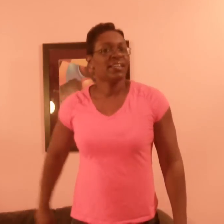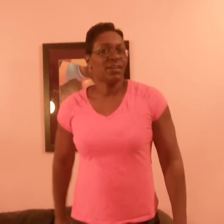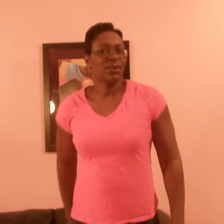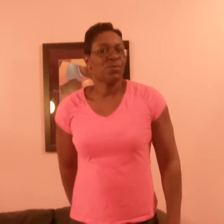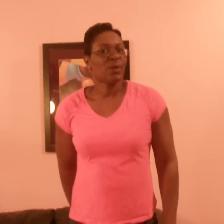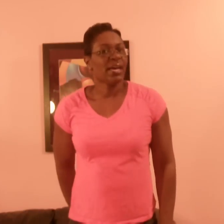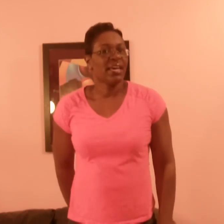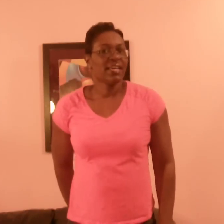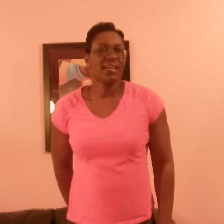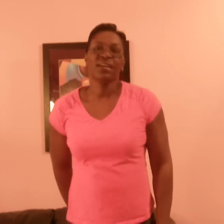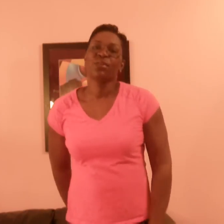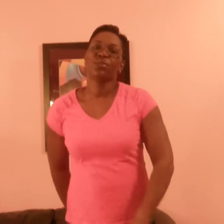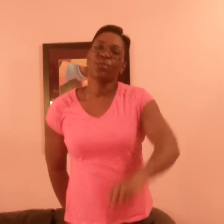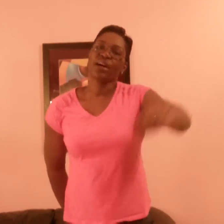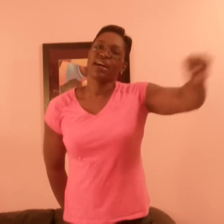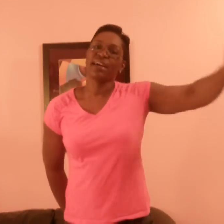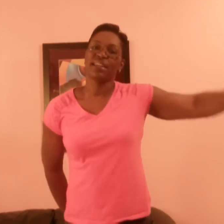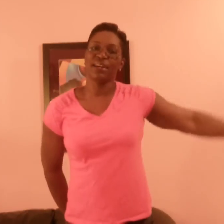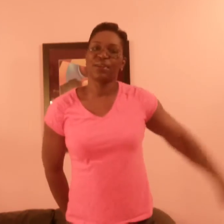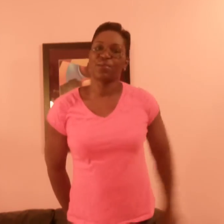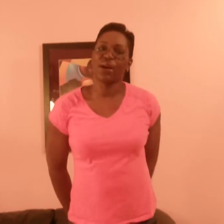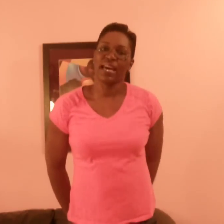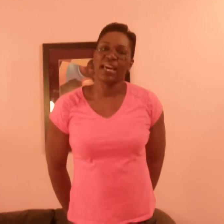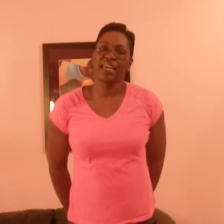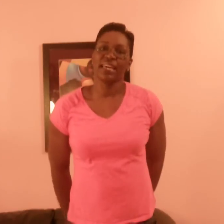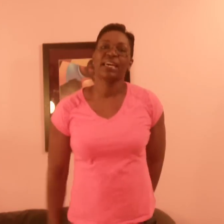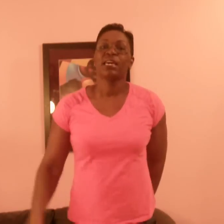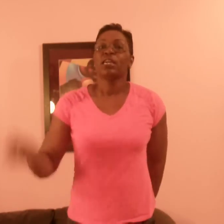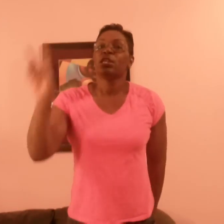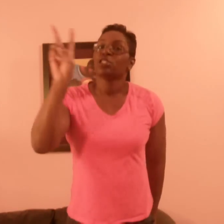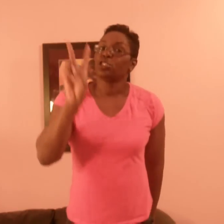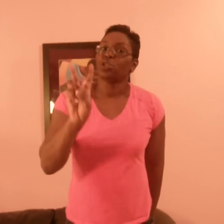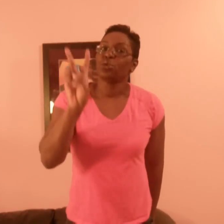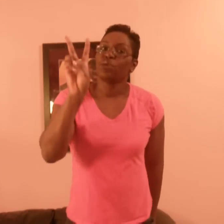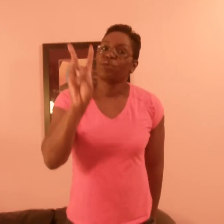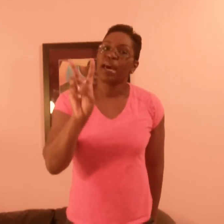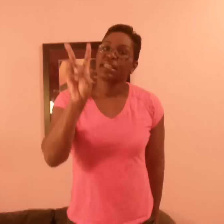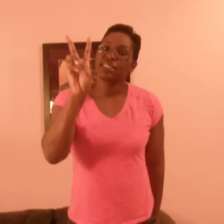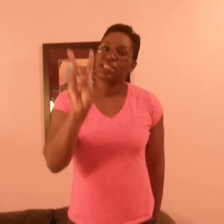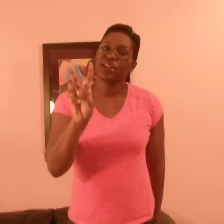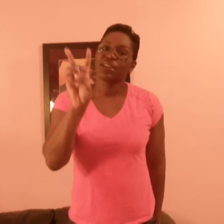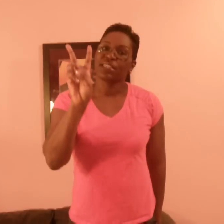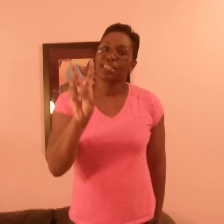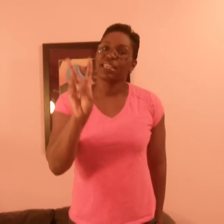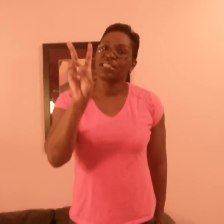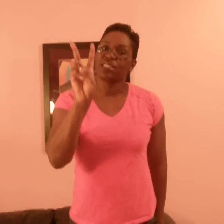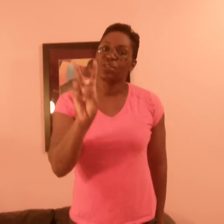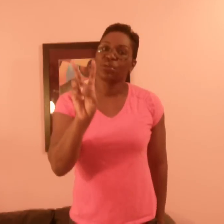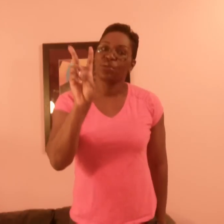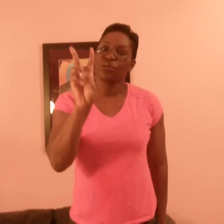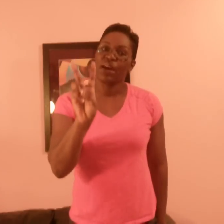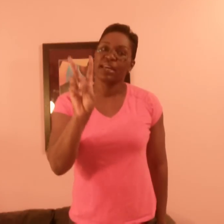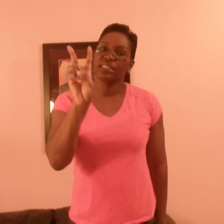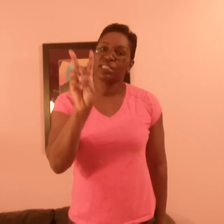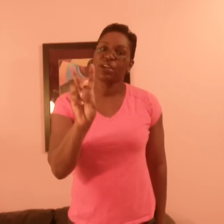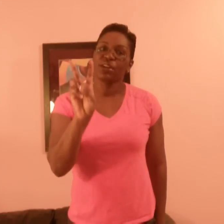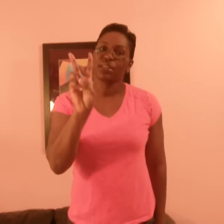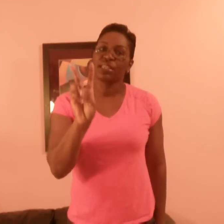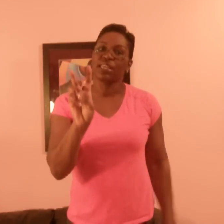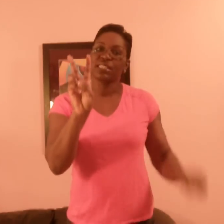away, run away. Two fat turkeys, two fat turkeys.